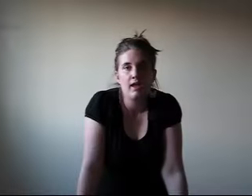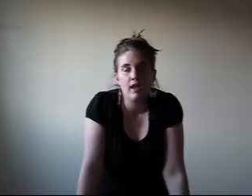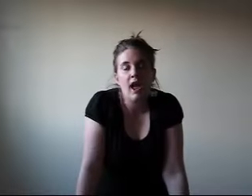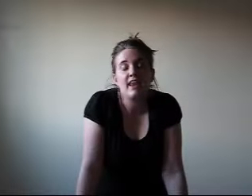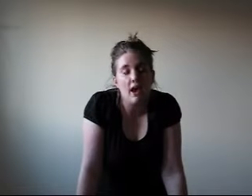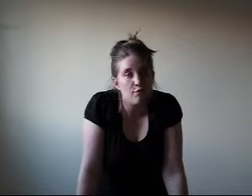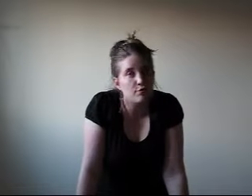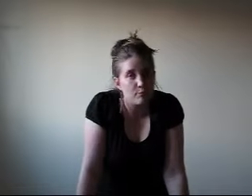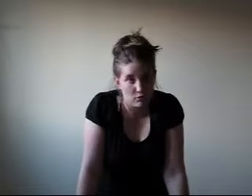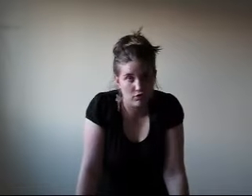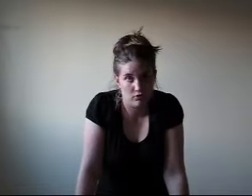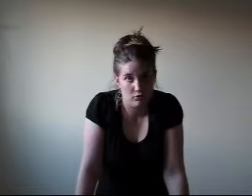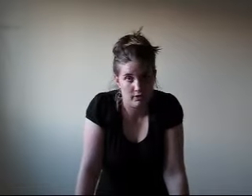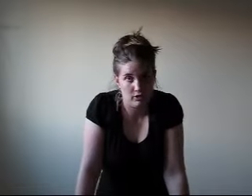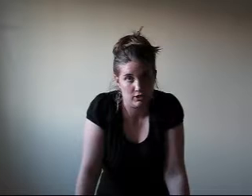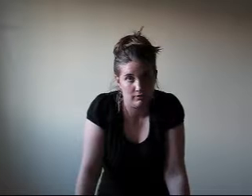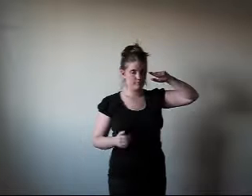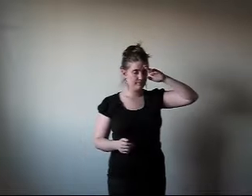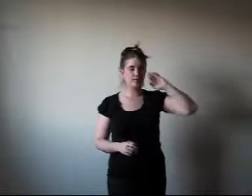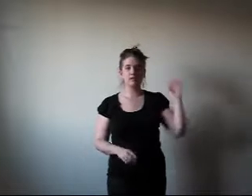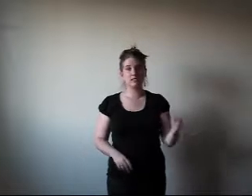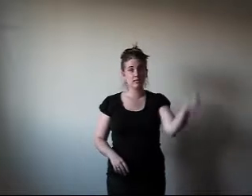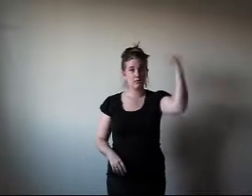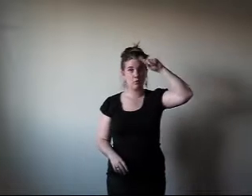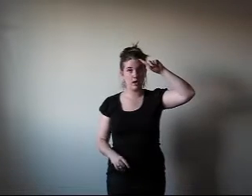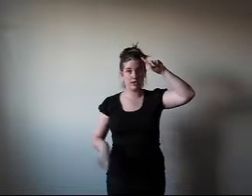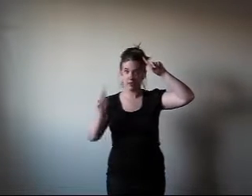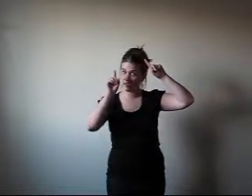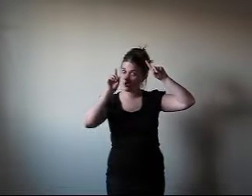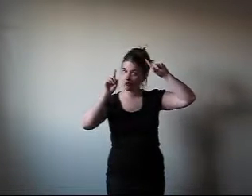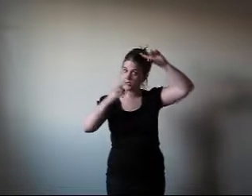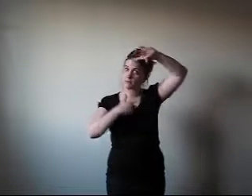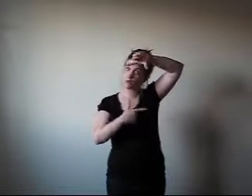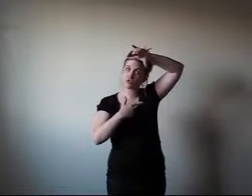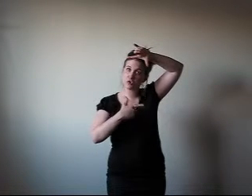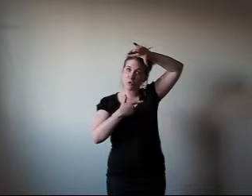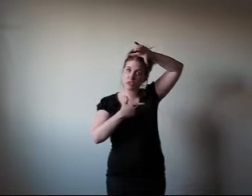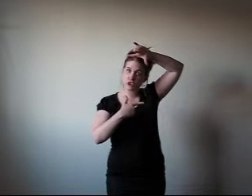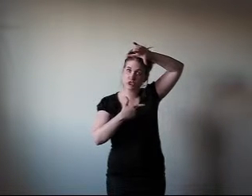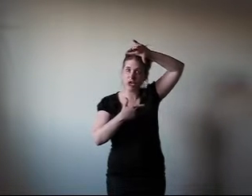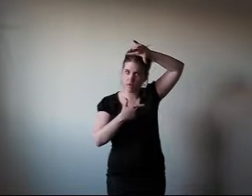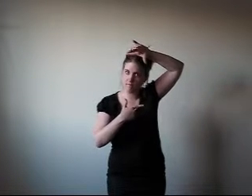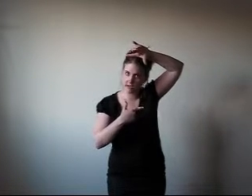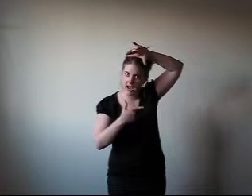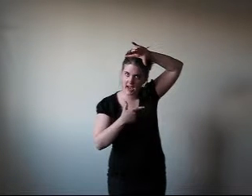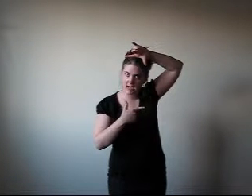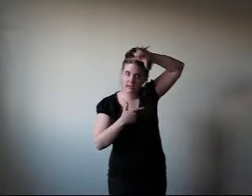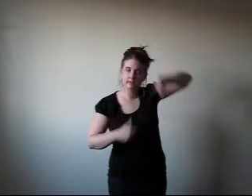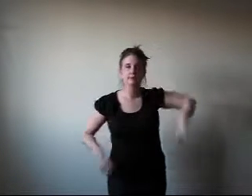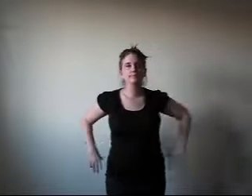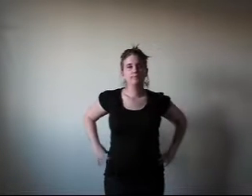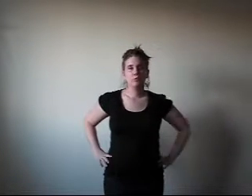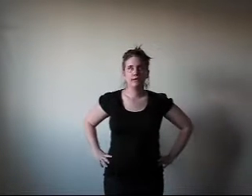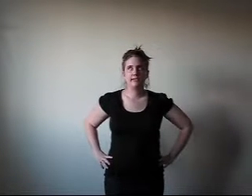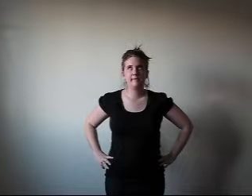And now for the personal question. This is the one, the only, personal question of the day. The week.